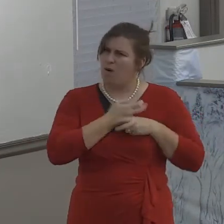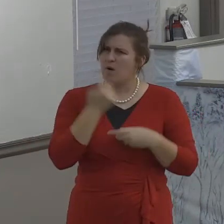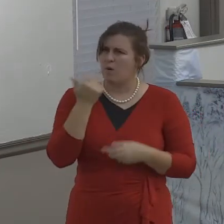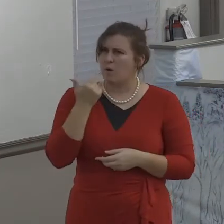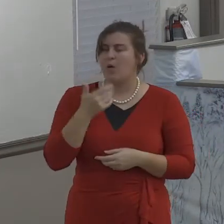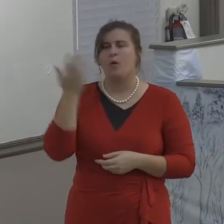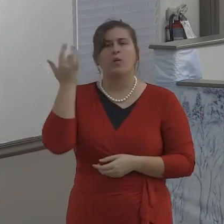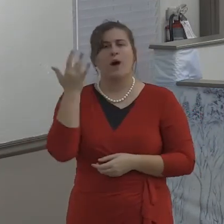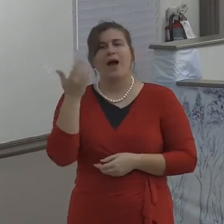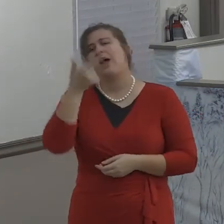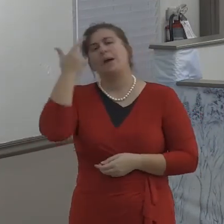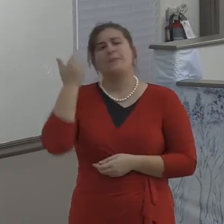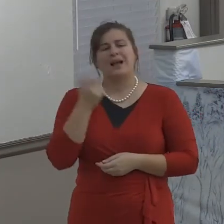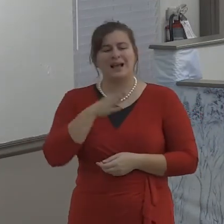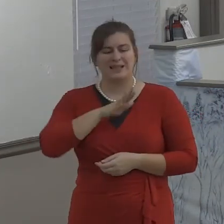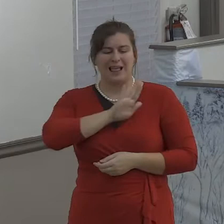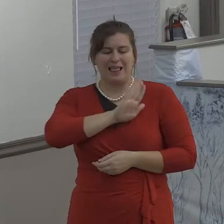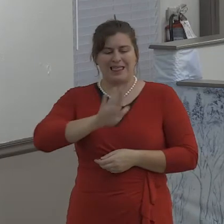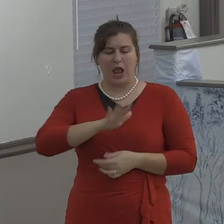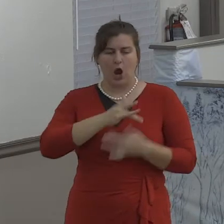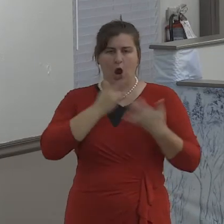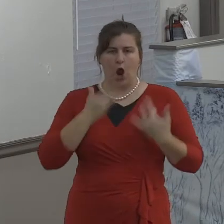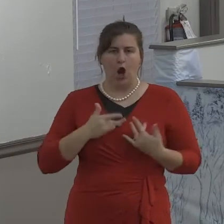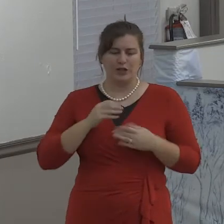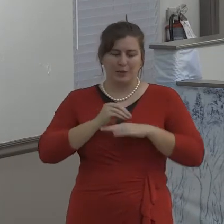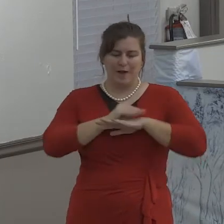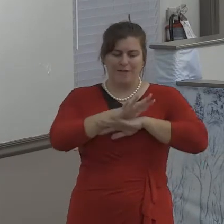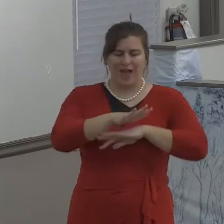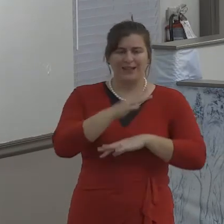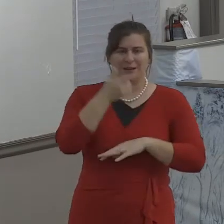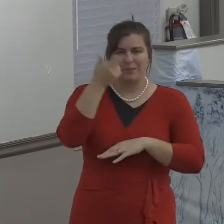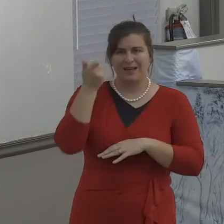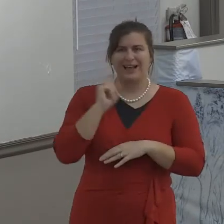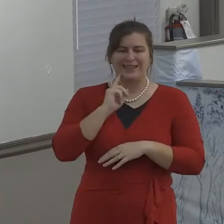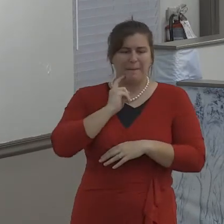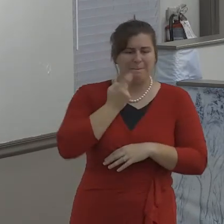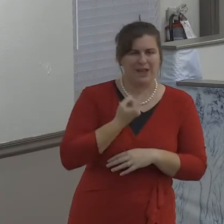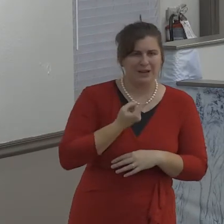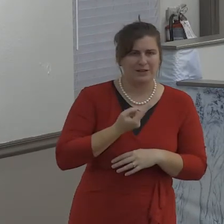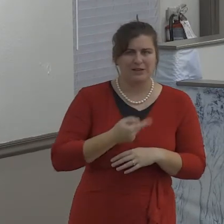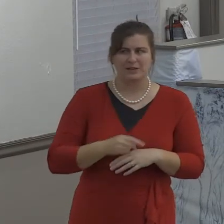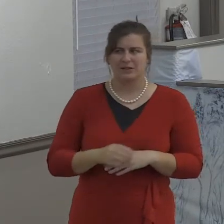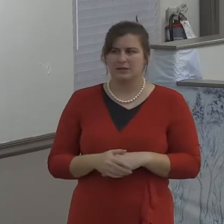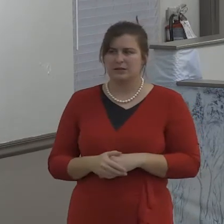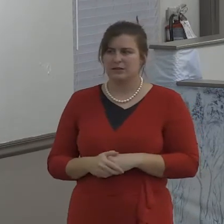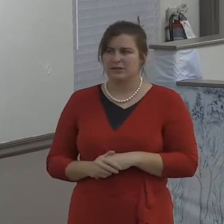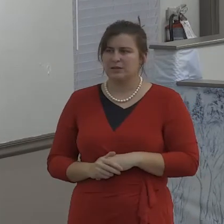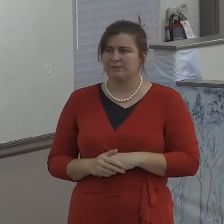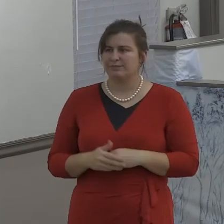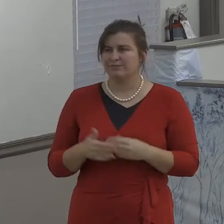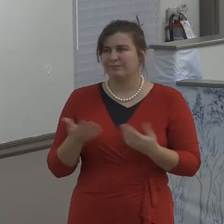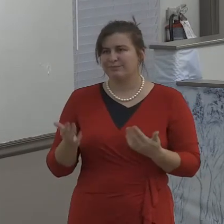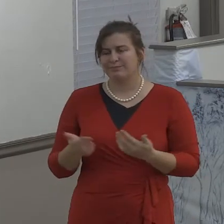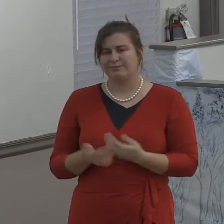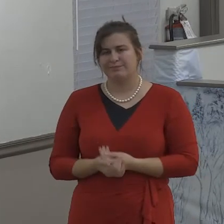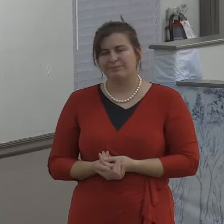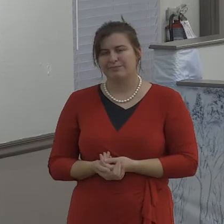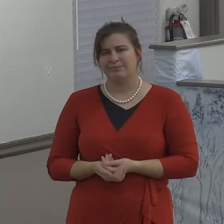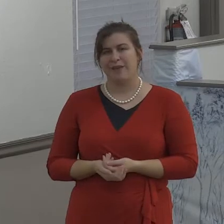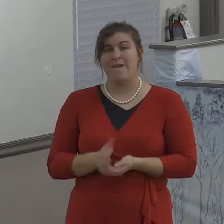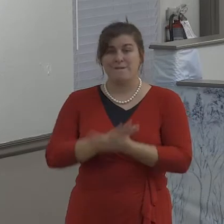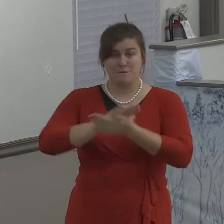You choose to love because what is transpiring in your life. You make the choice to love.